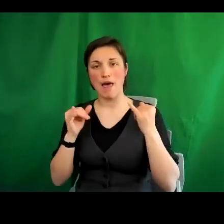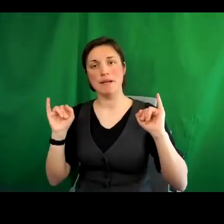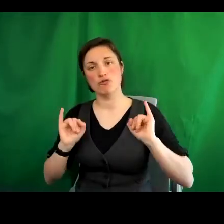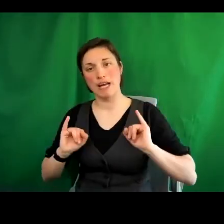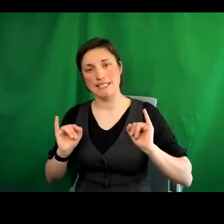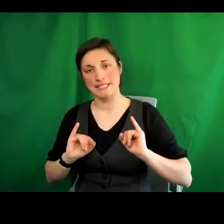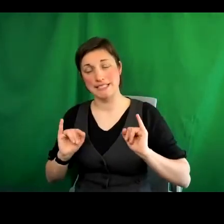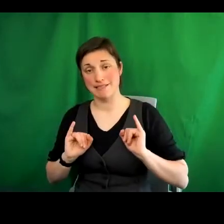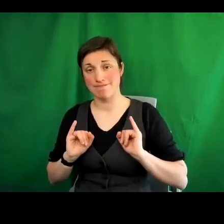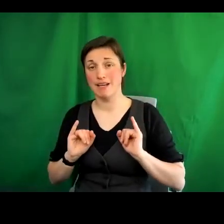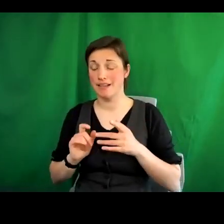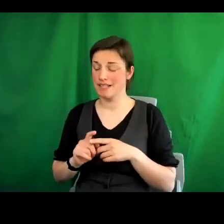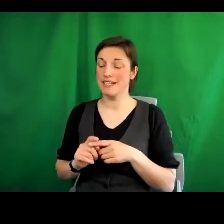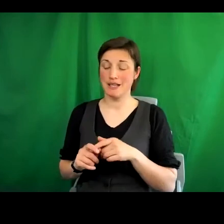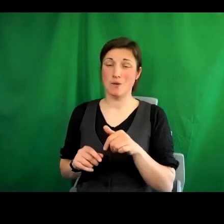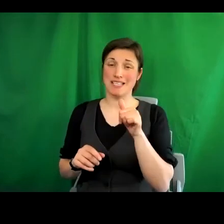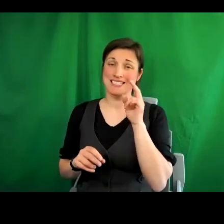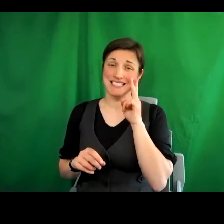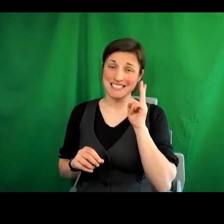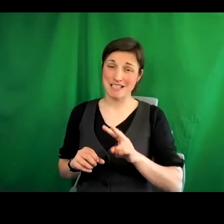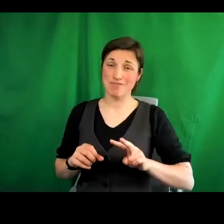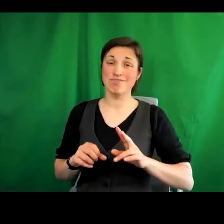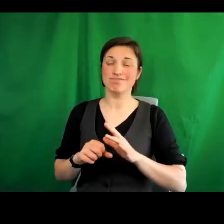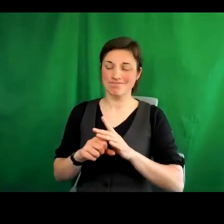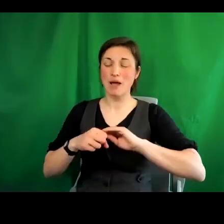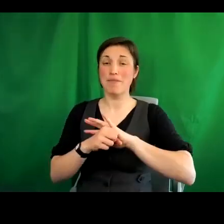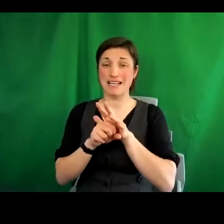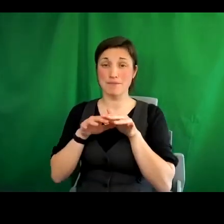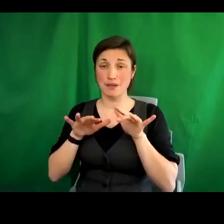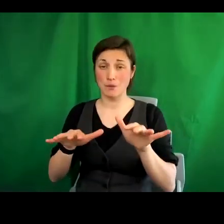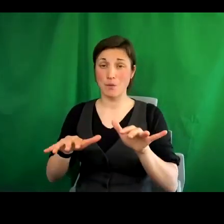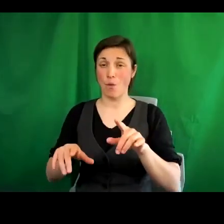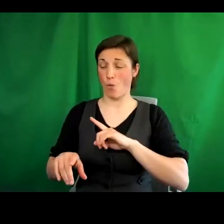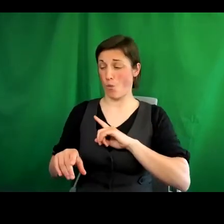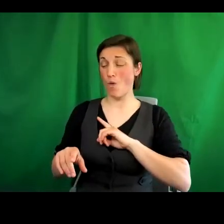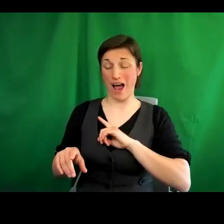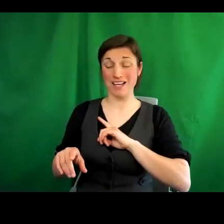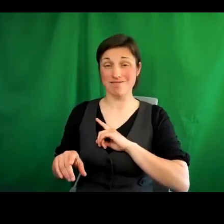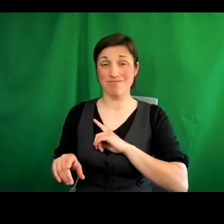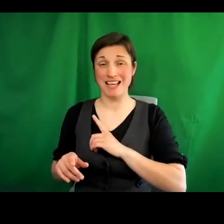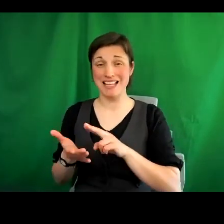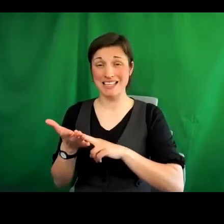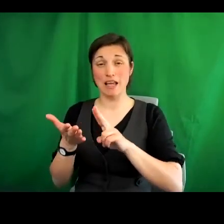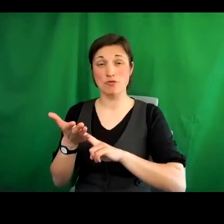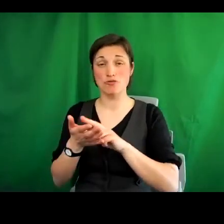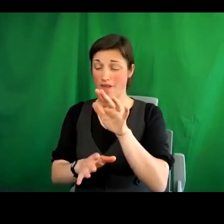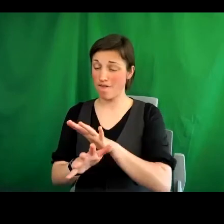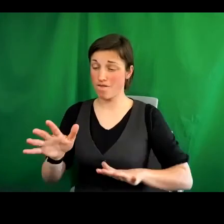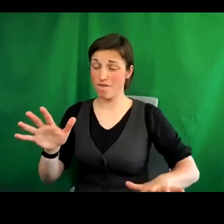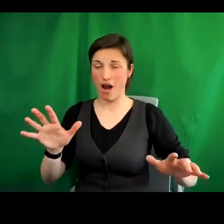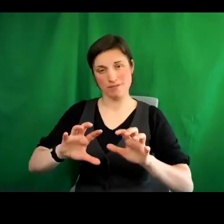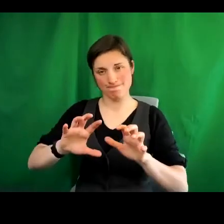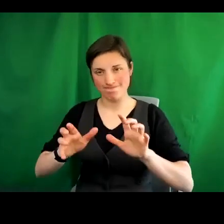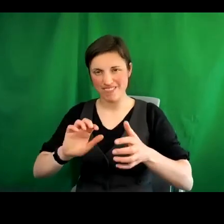that the pandemic itself was a result of the interference with the natural environment. So the Scottish Government established